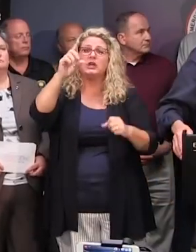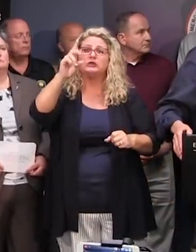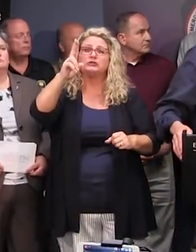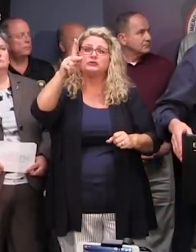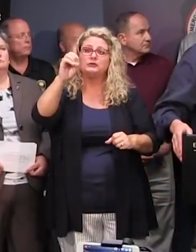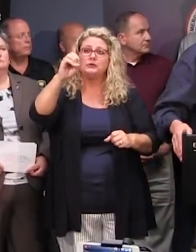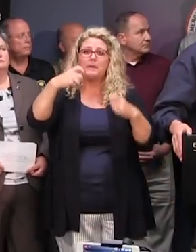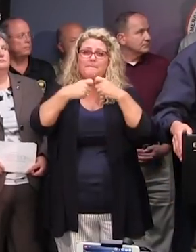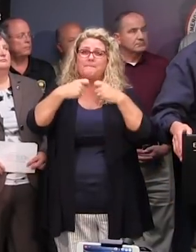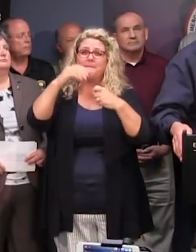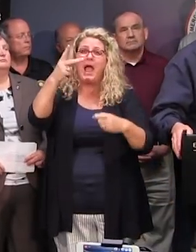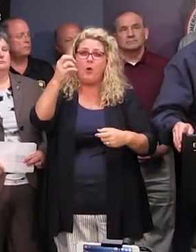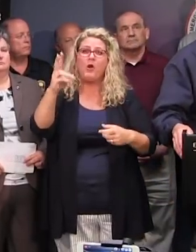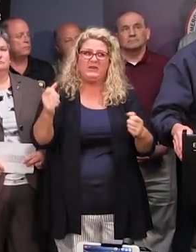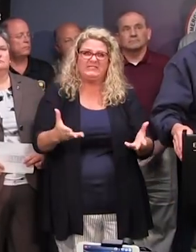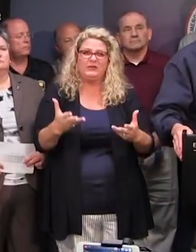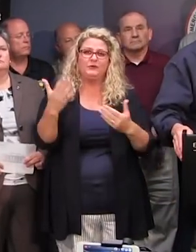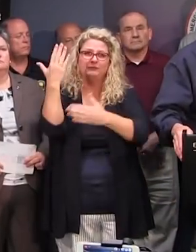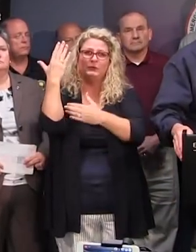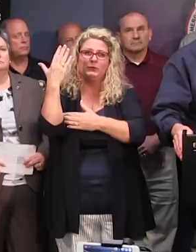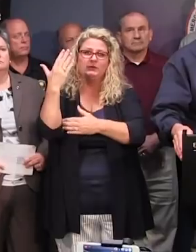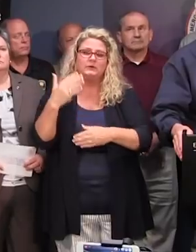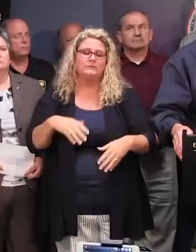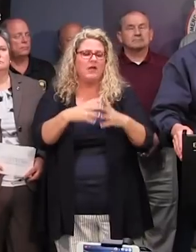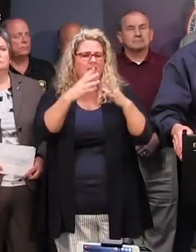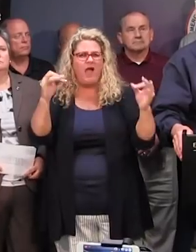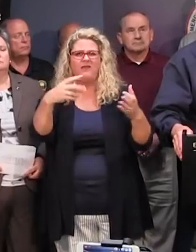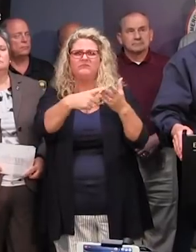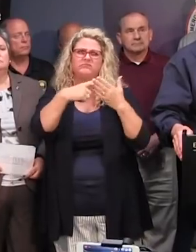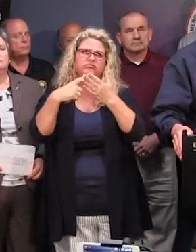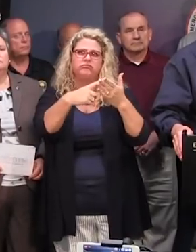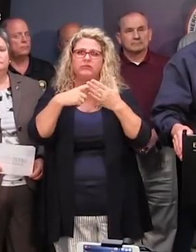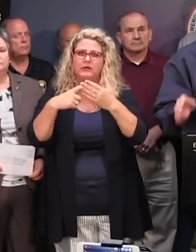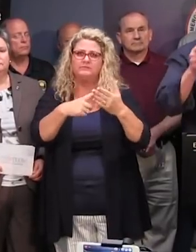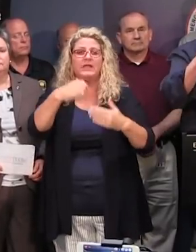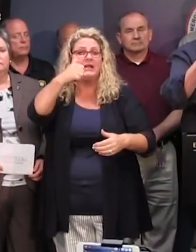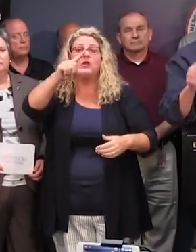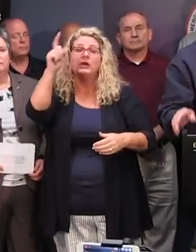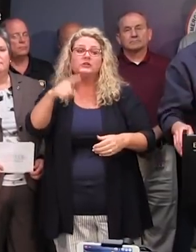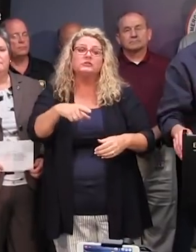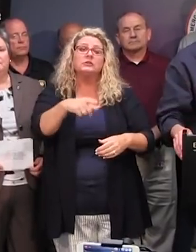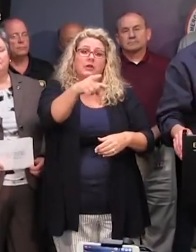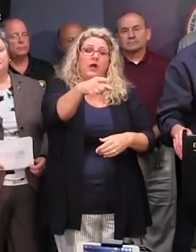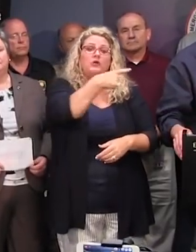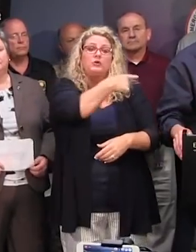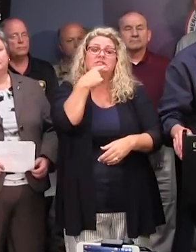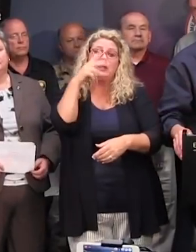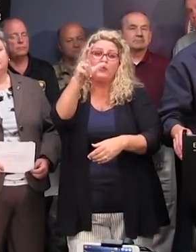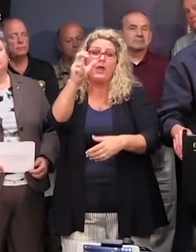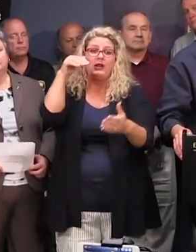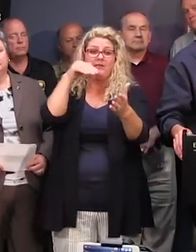here earlier today. mean, there's been a lot of communication. If anyone has any questions, we'll be glad to try to answer. Yes, ma said 300